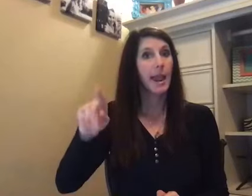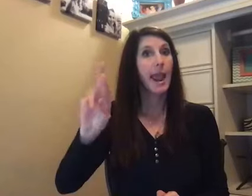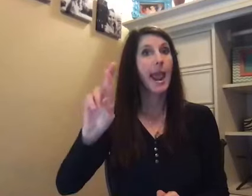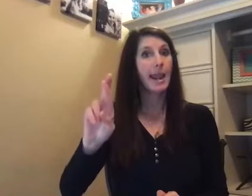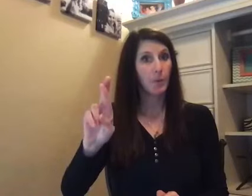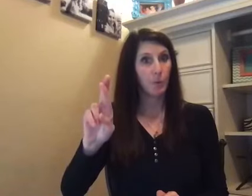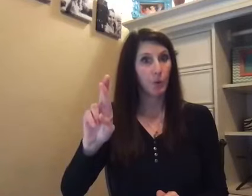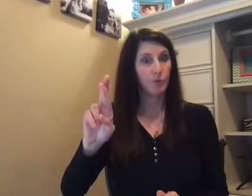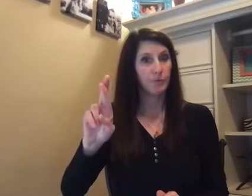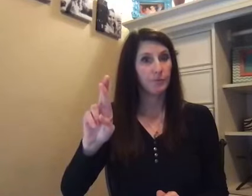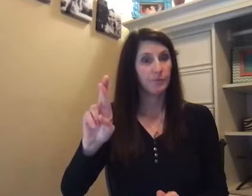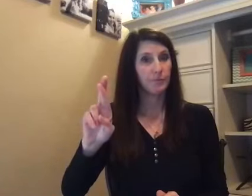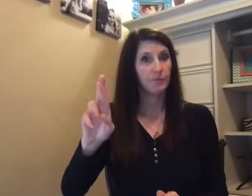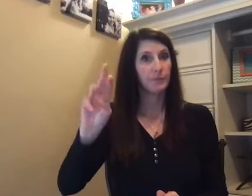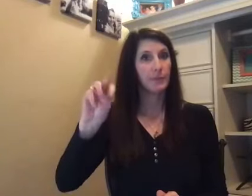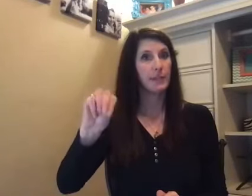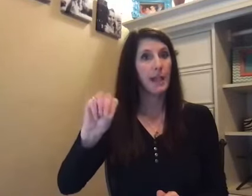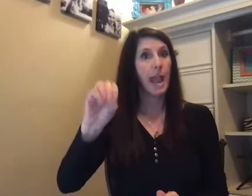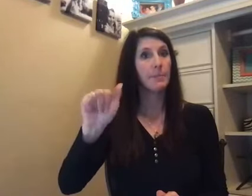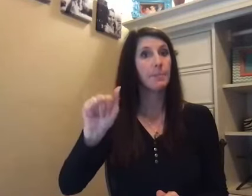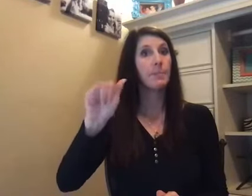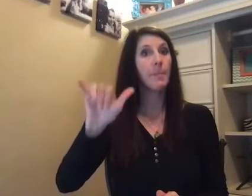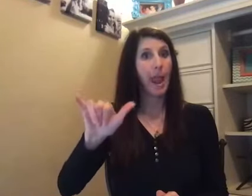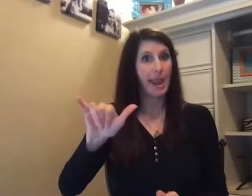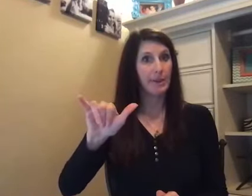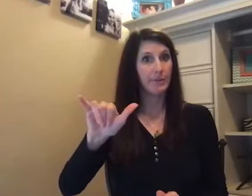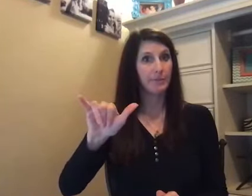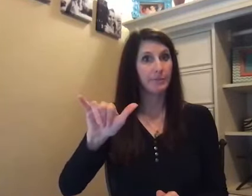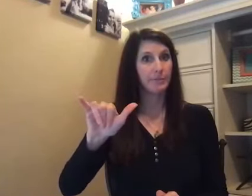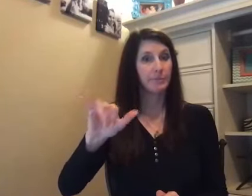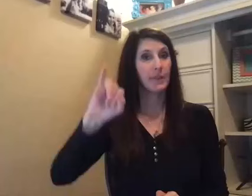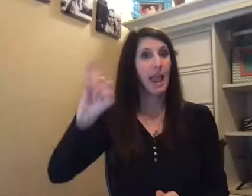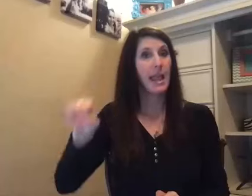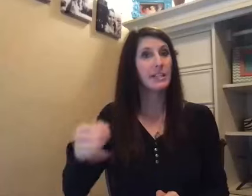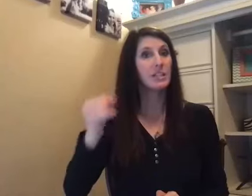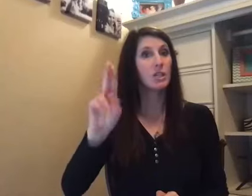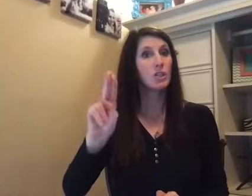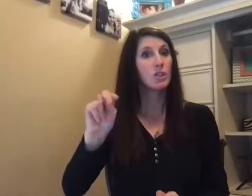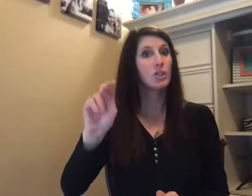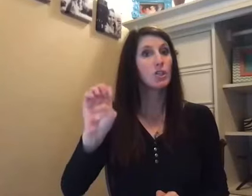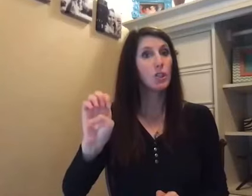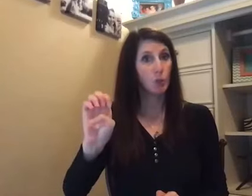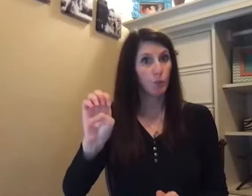April. May, May, May, May,